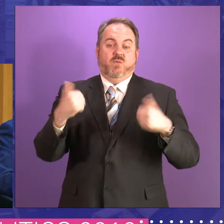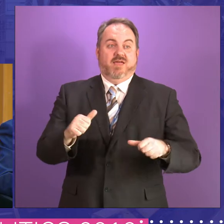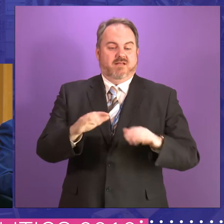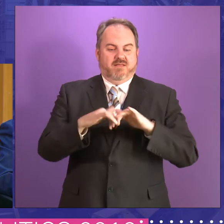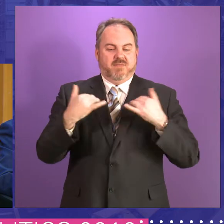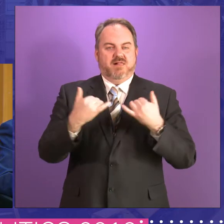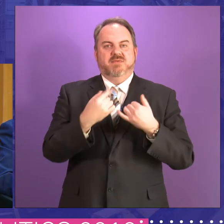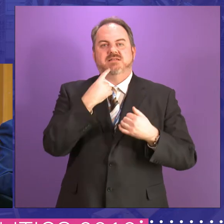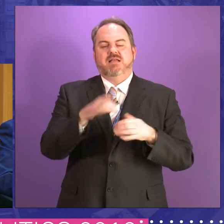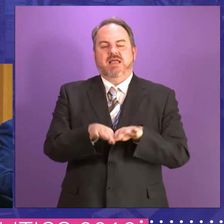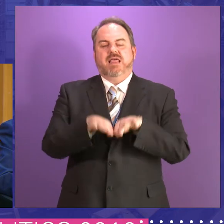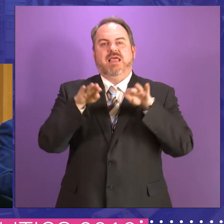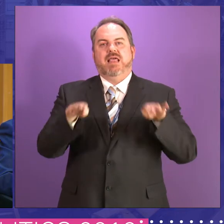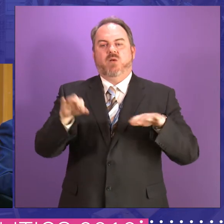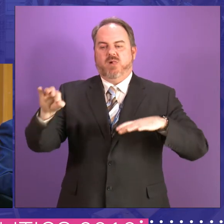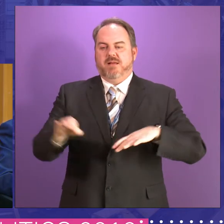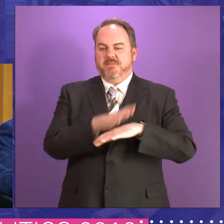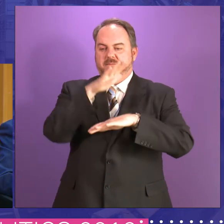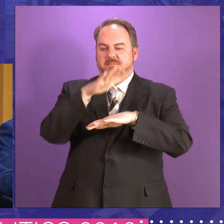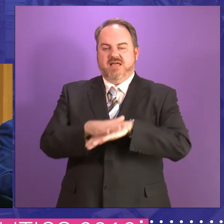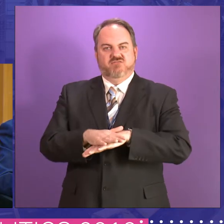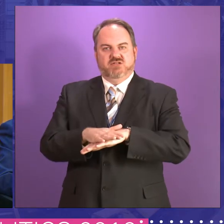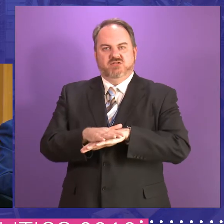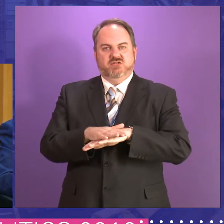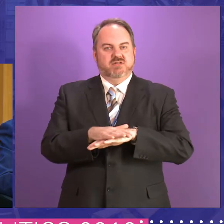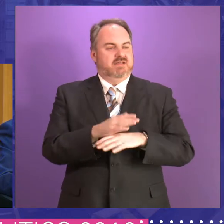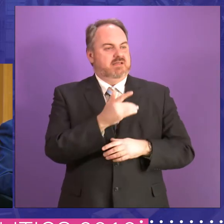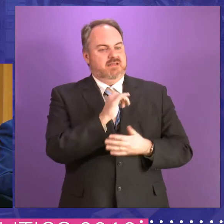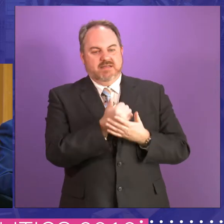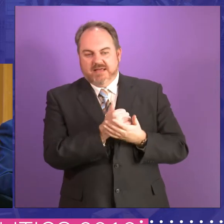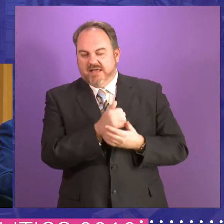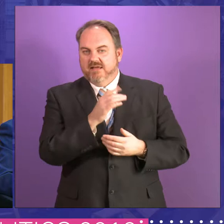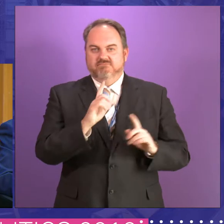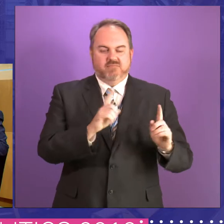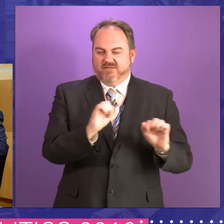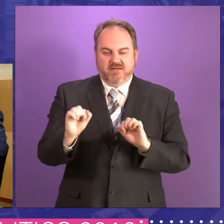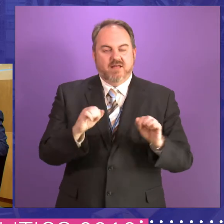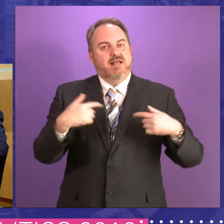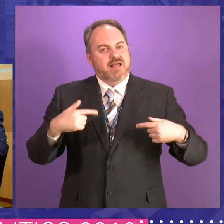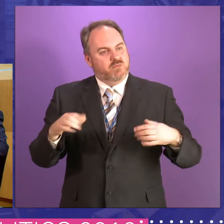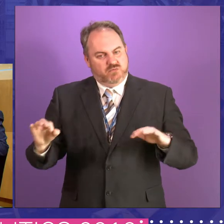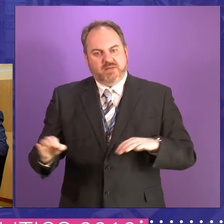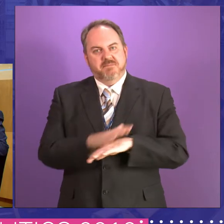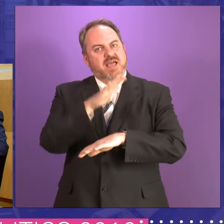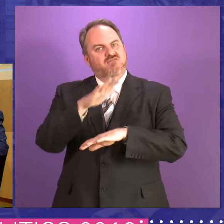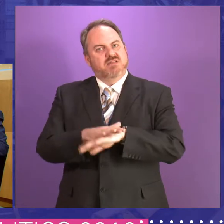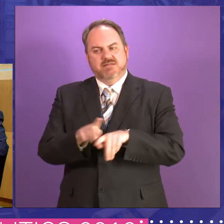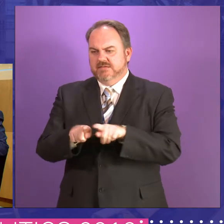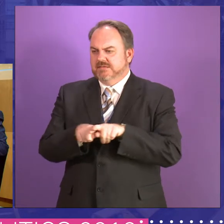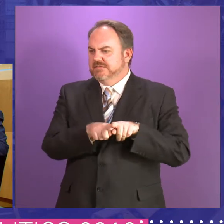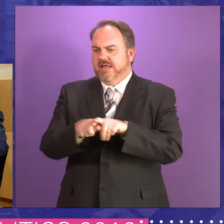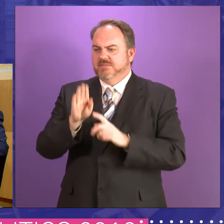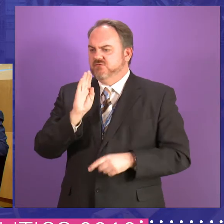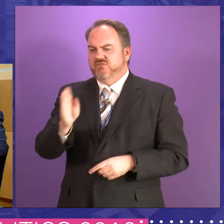passed the Equal Marriage Act. And it meant so much, not only to the people that, you know, were the